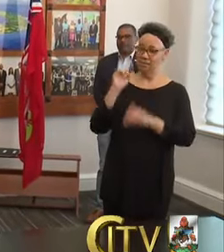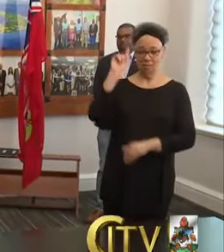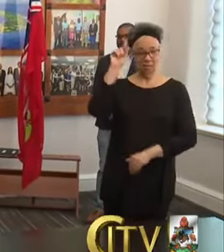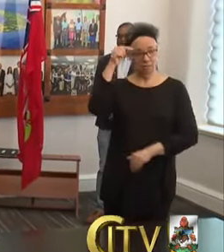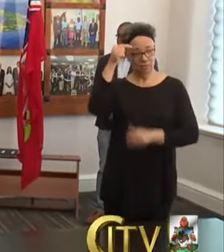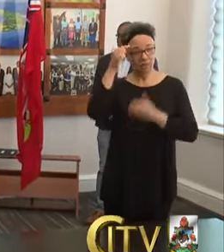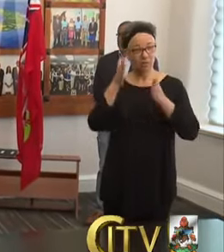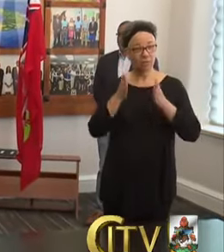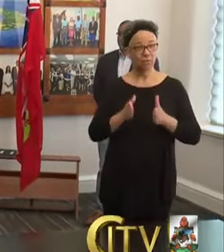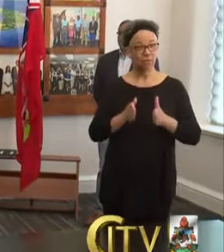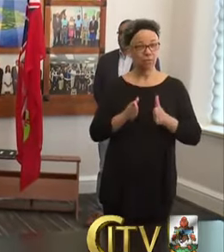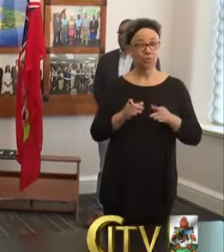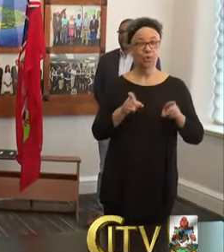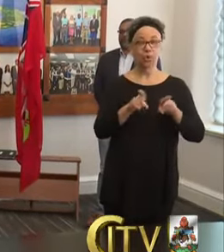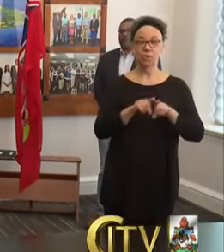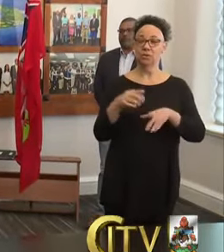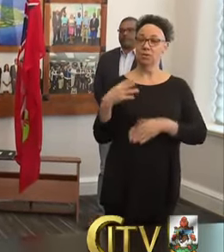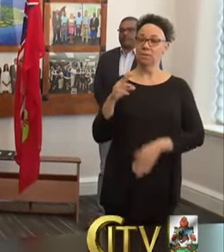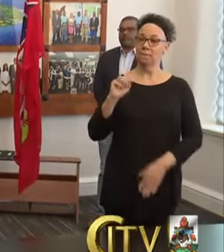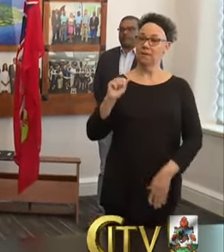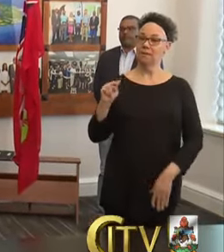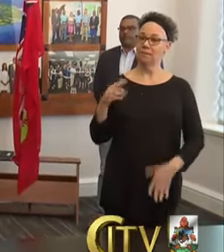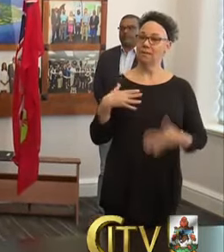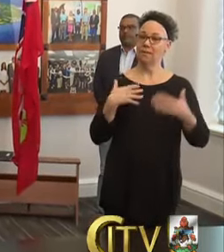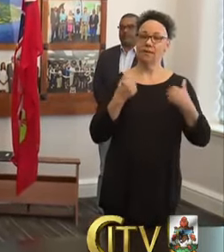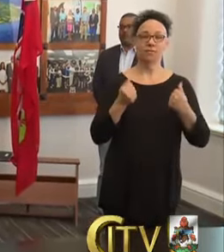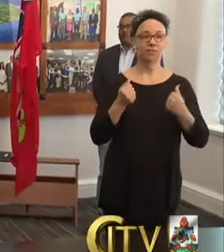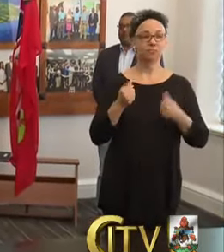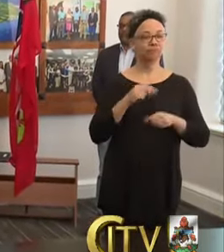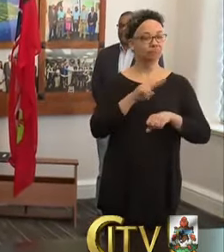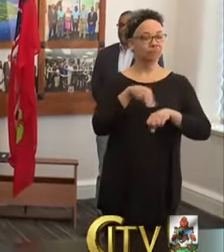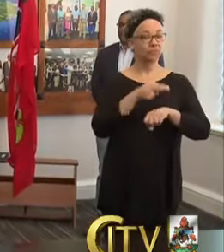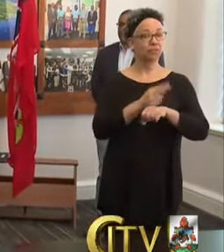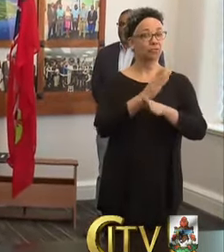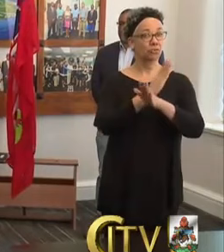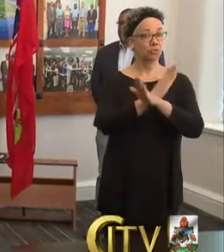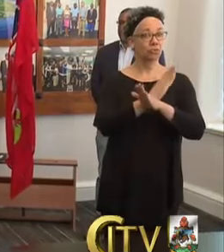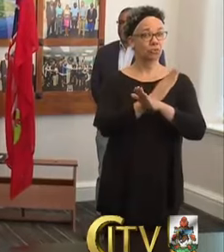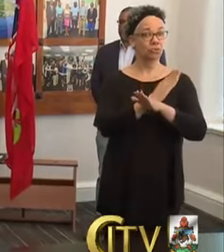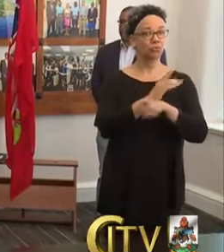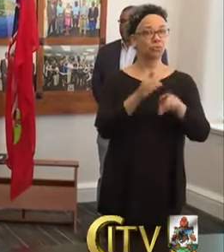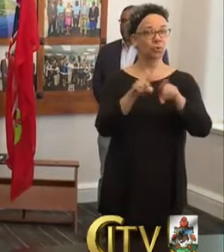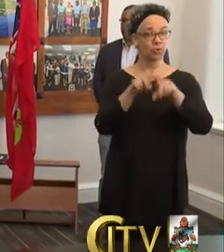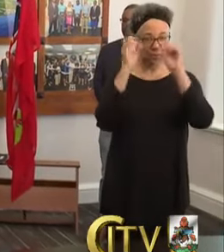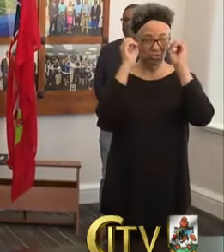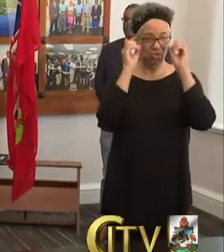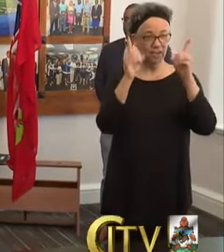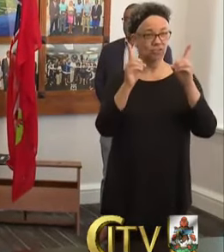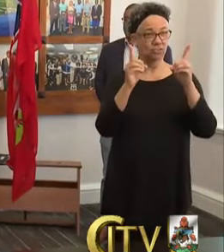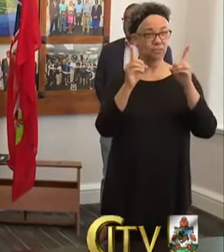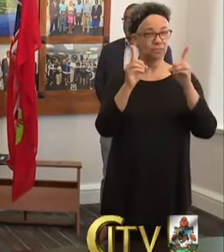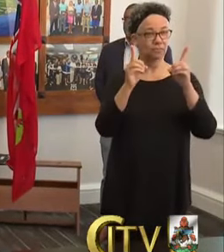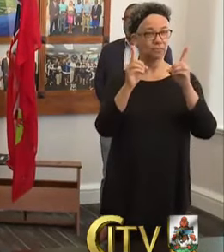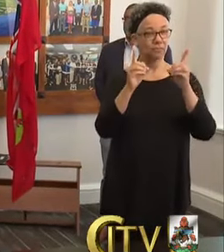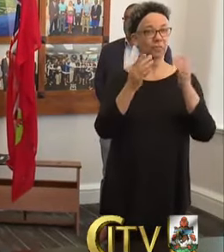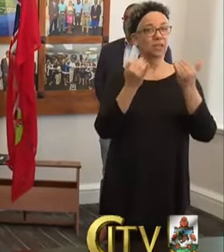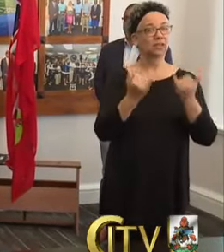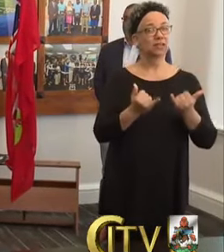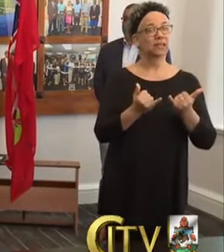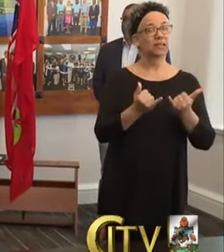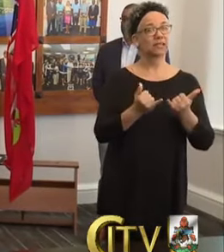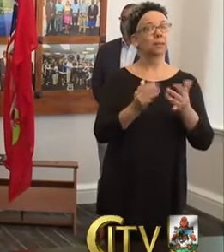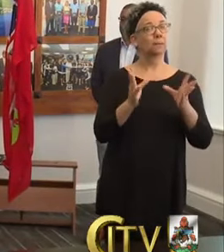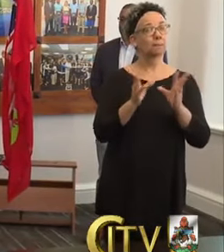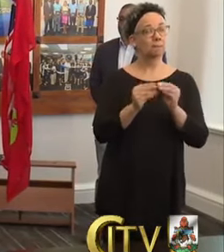I'm joined by also the Minister of Health, the Minister of National Security, and the Minister of Education. For today's media